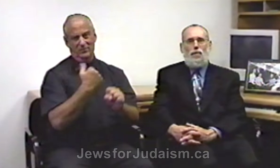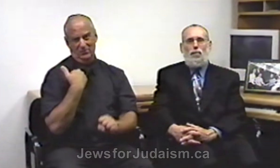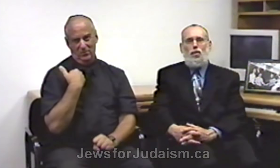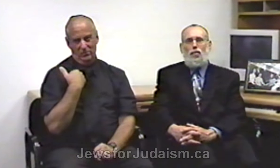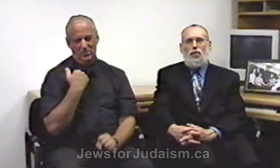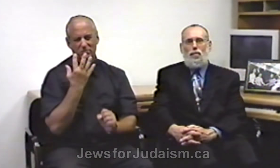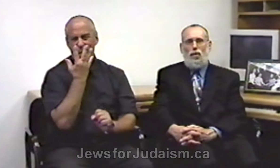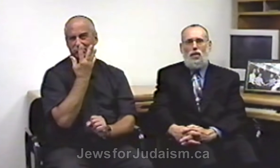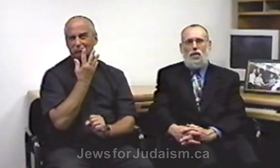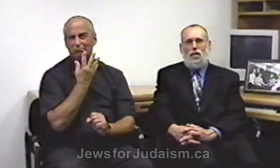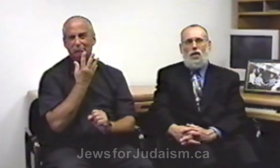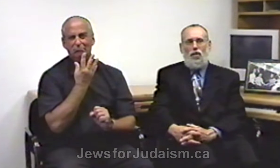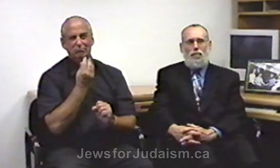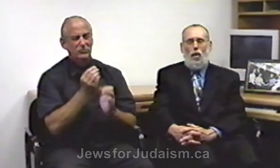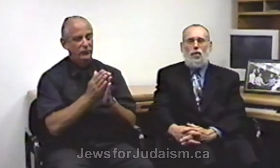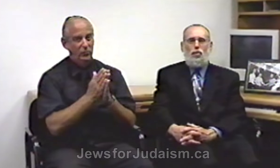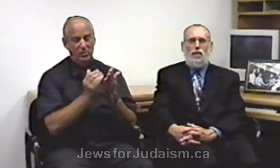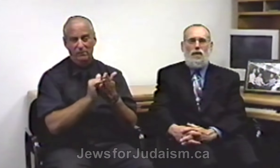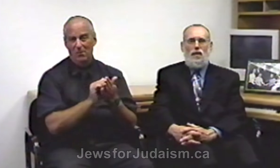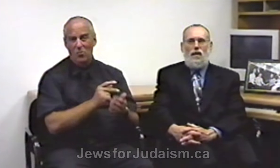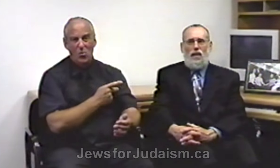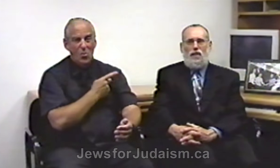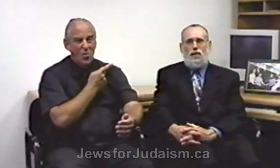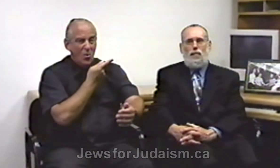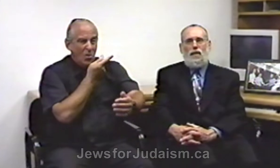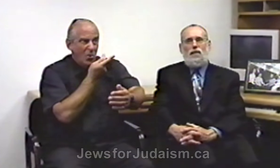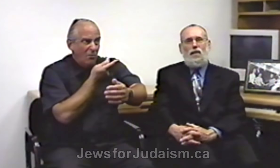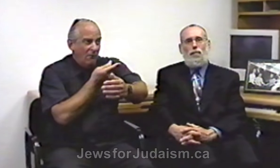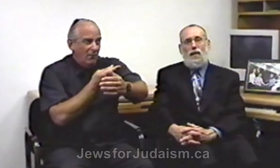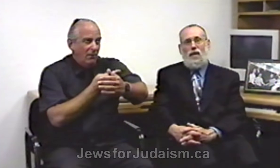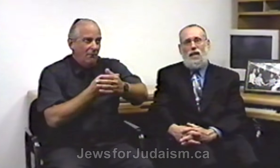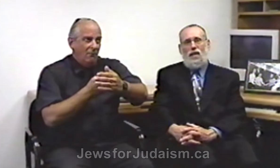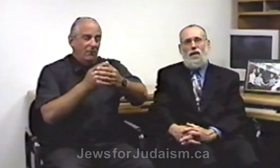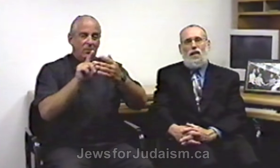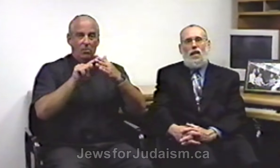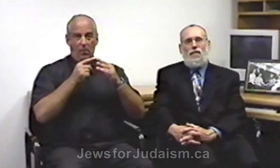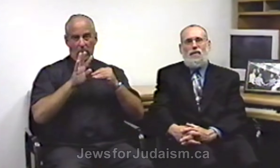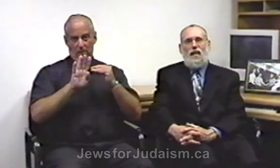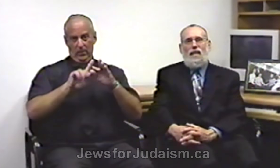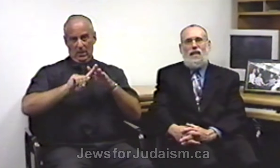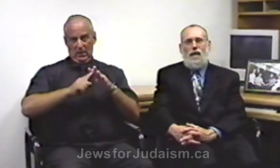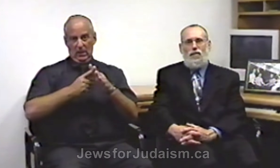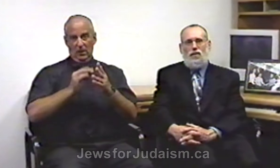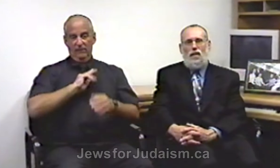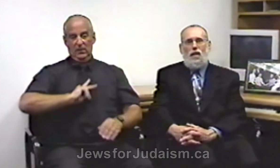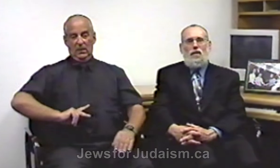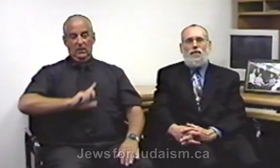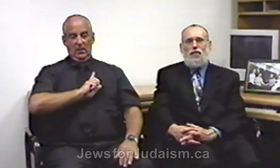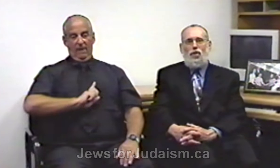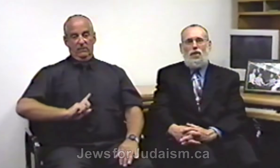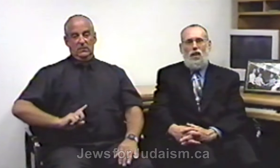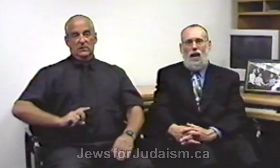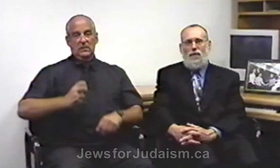is a beautiful book of poetry. It speaks of the beginning of King David's difficult life